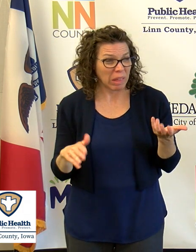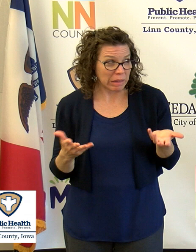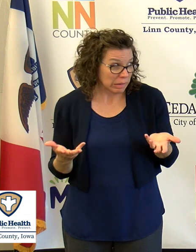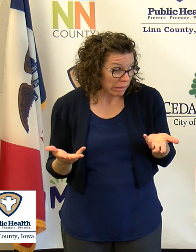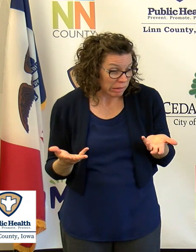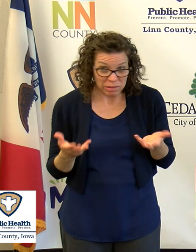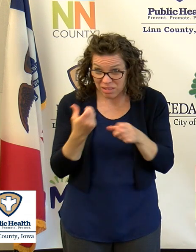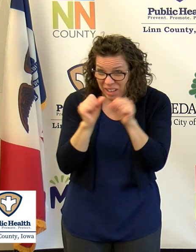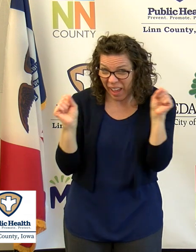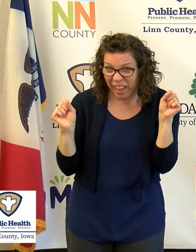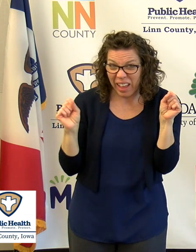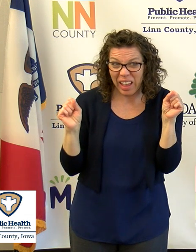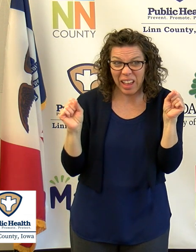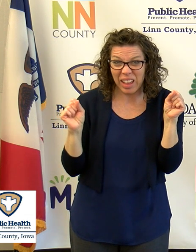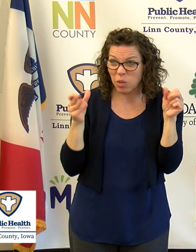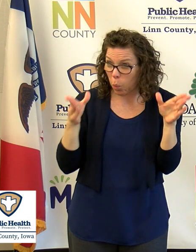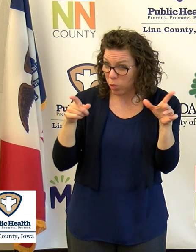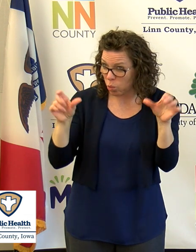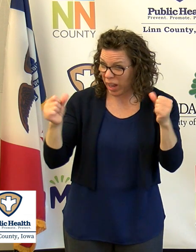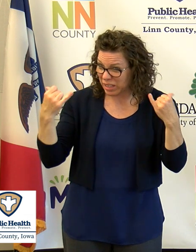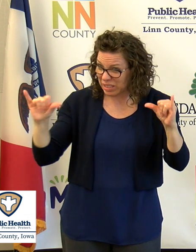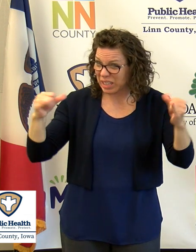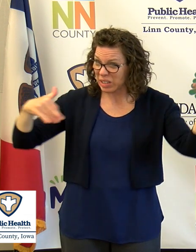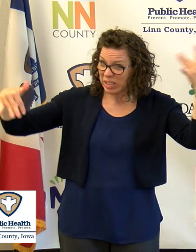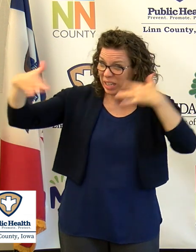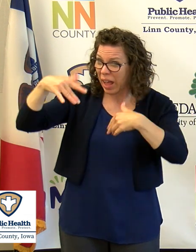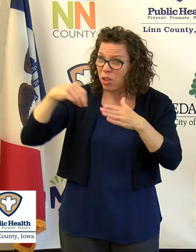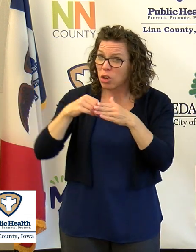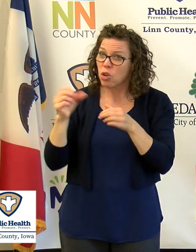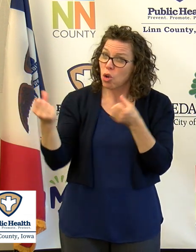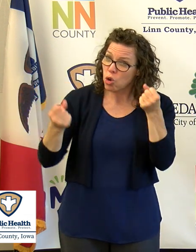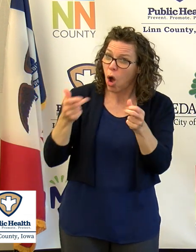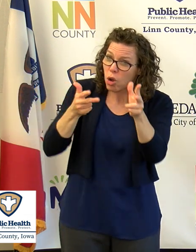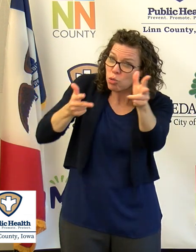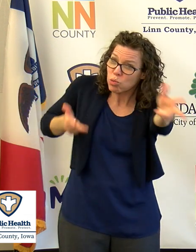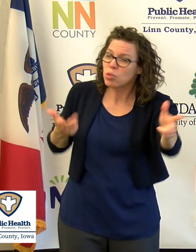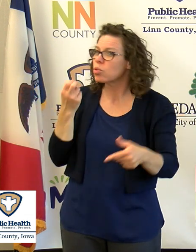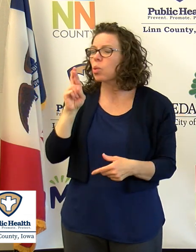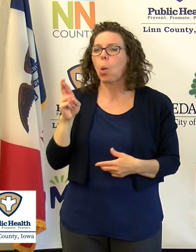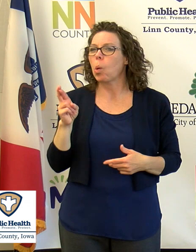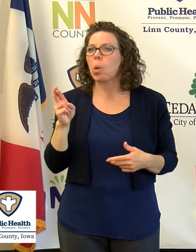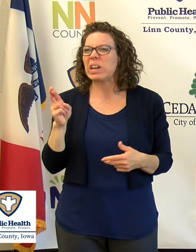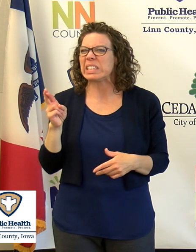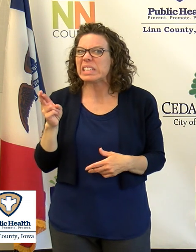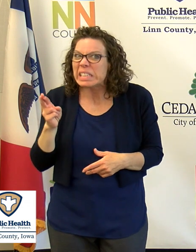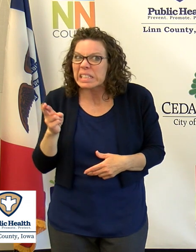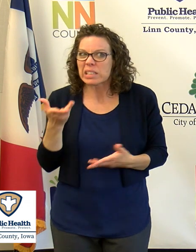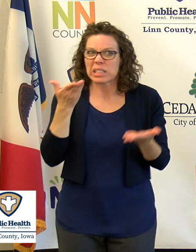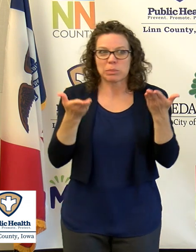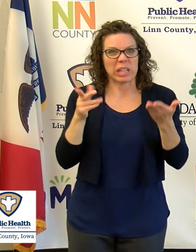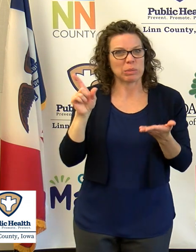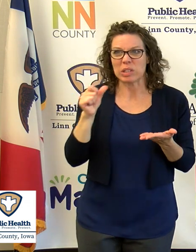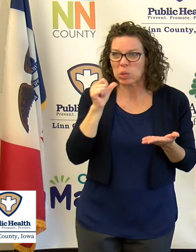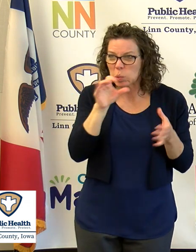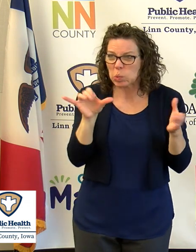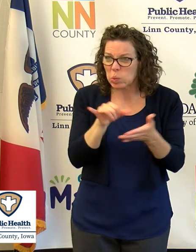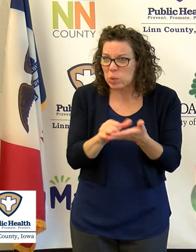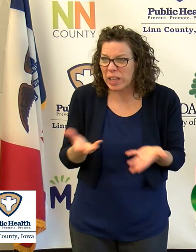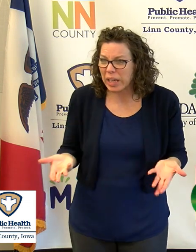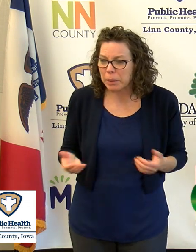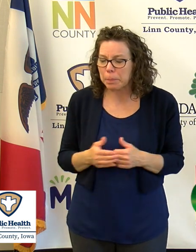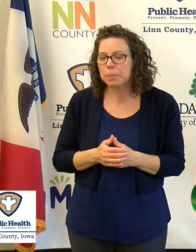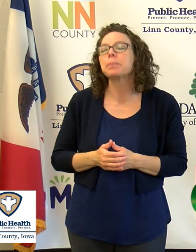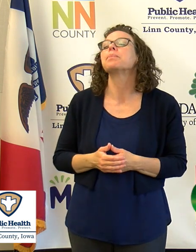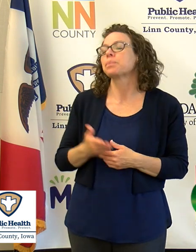something that is safe and a way for folks to still get together or just the type of thing that can set the community back a couple weeks. So